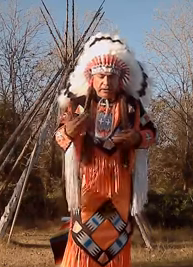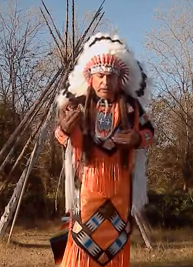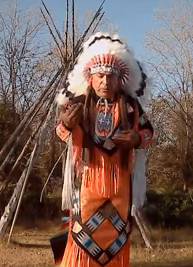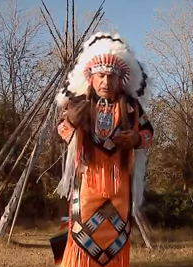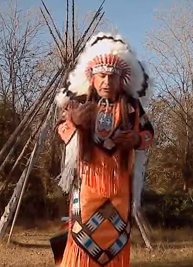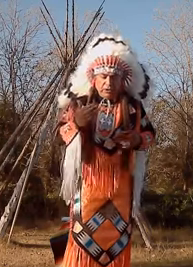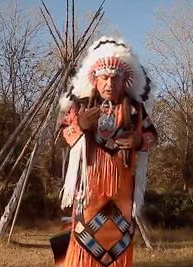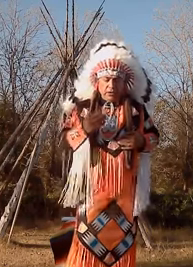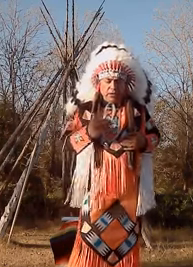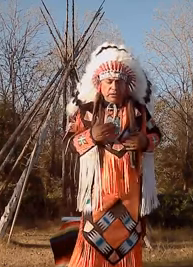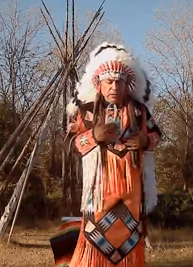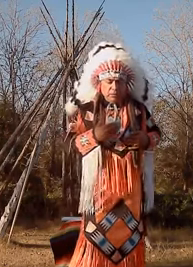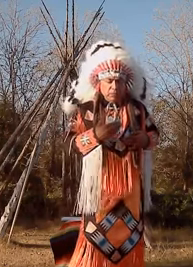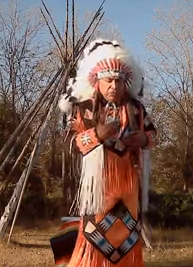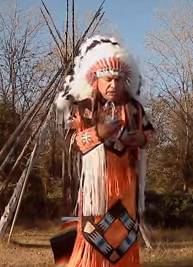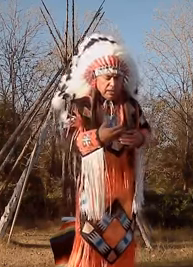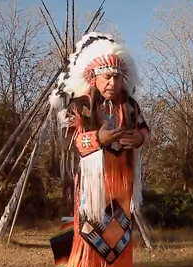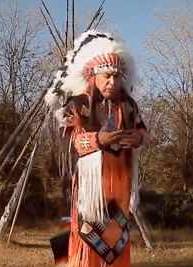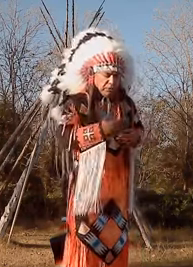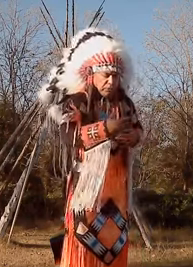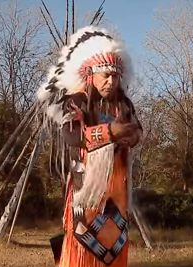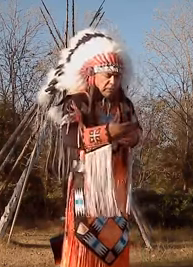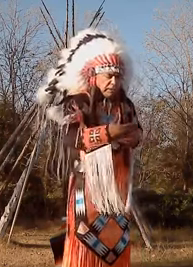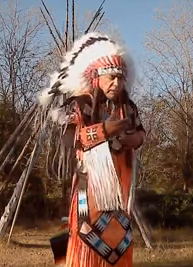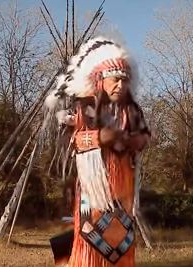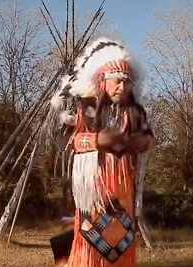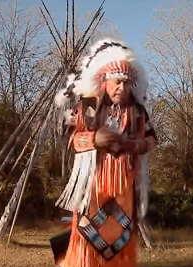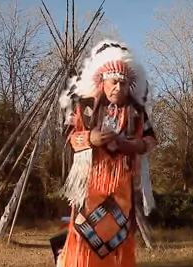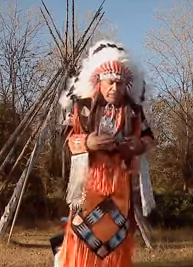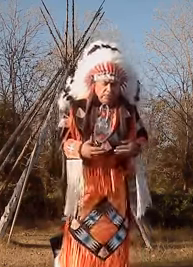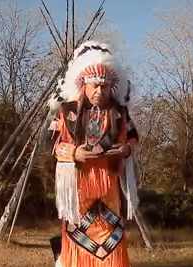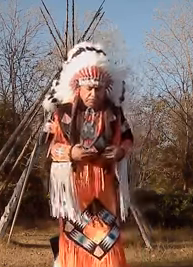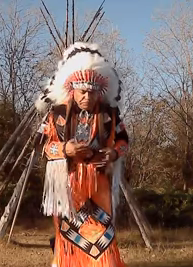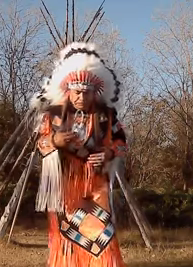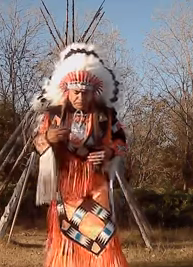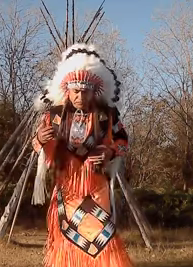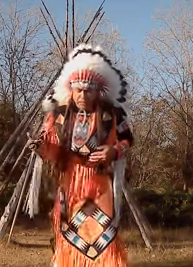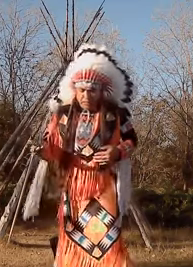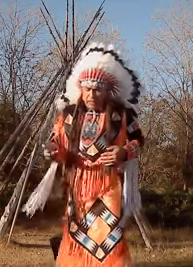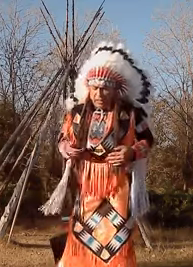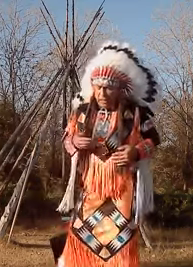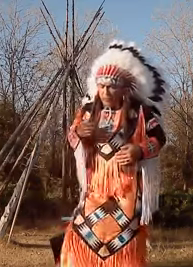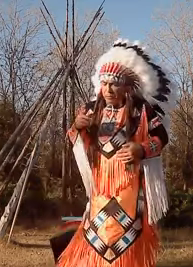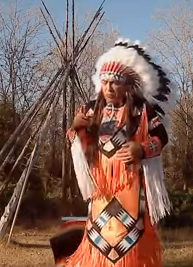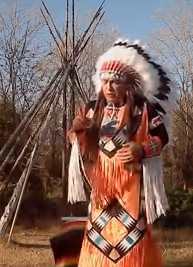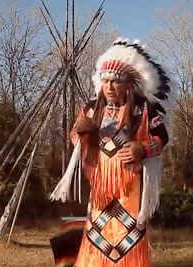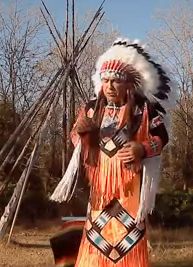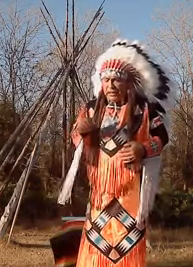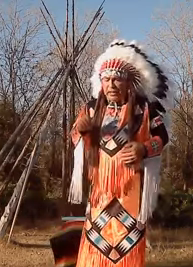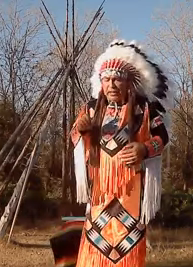languages uh when sign language is movement now when one is speaking